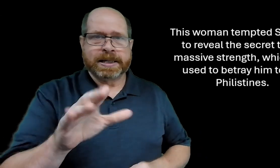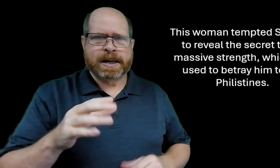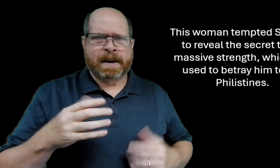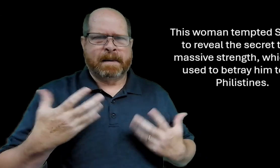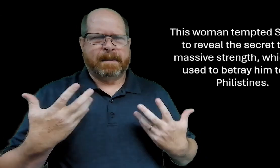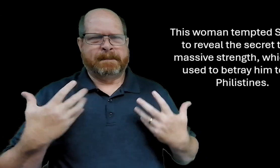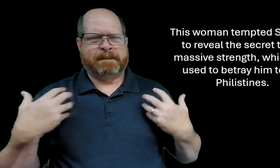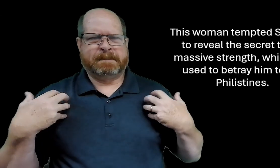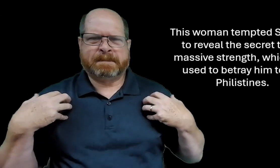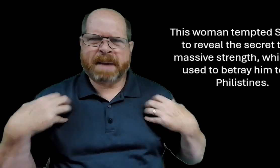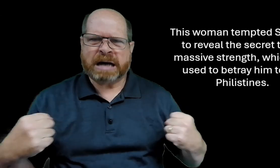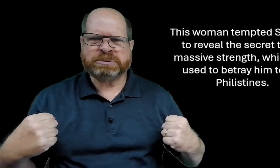she tempted him